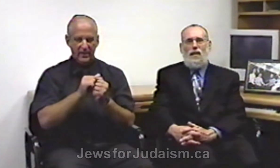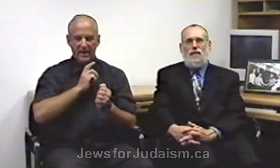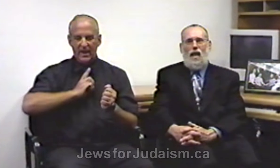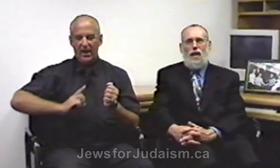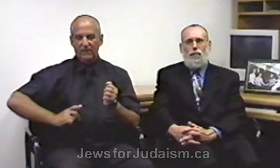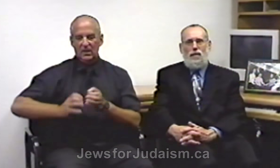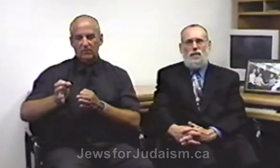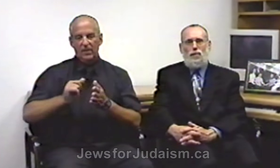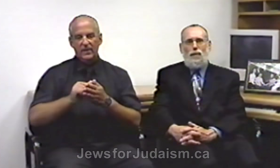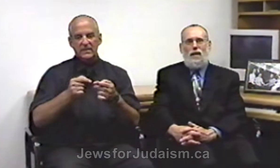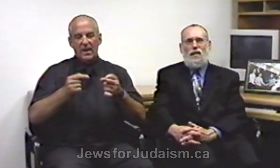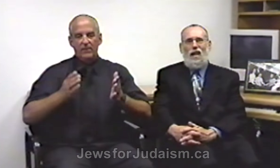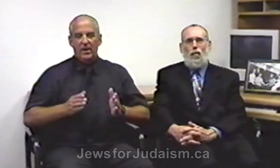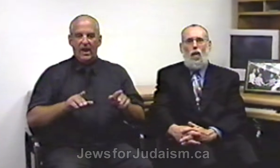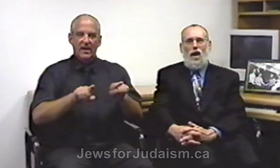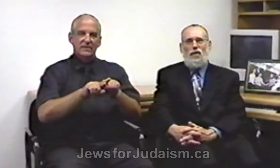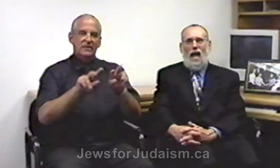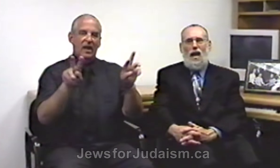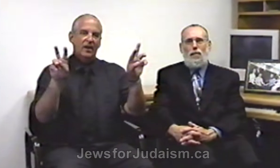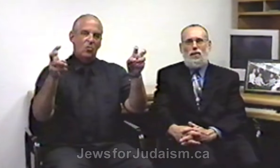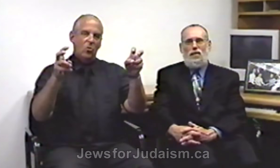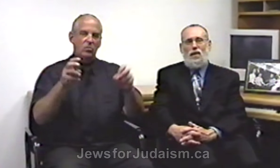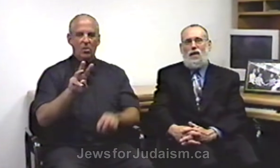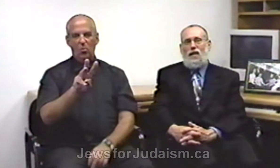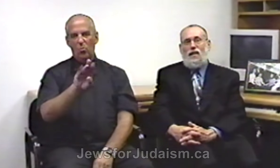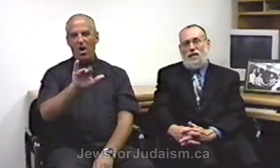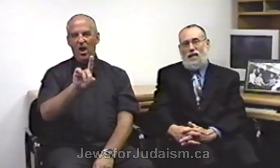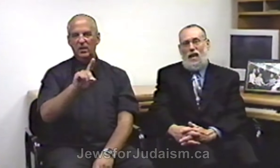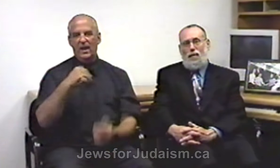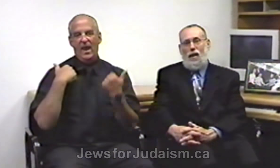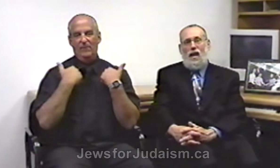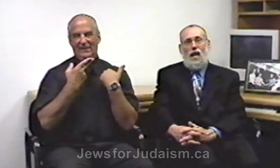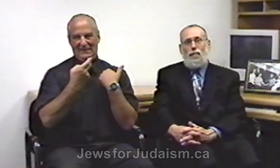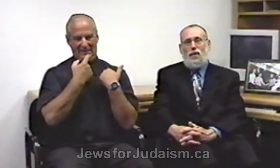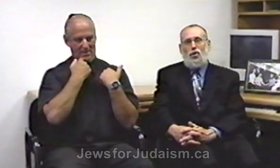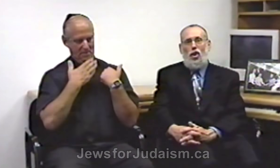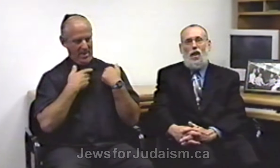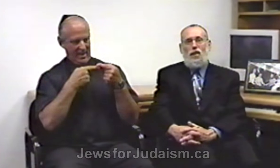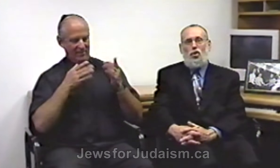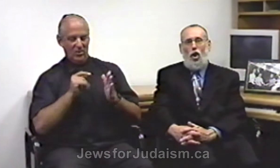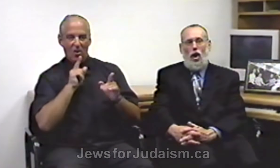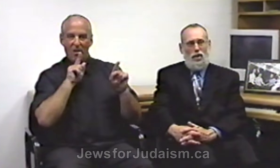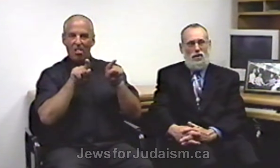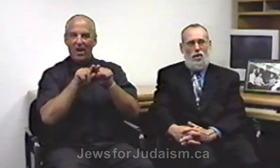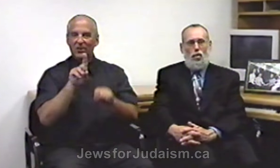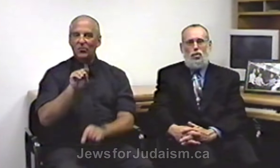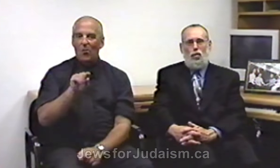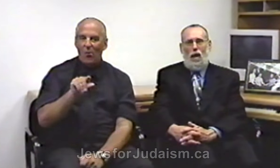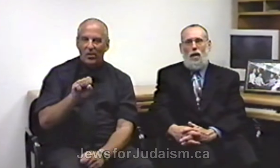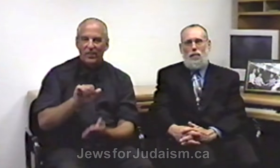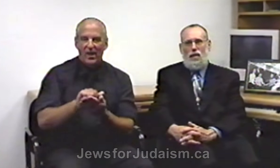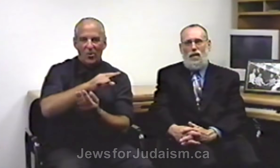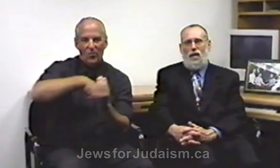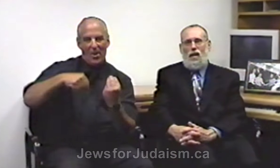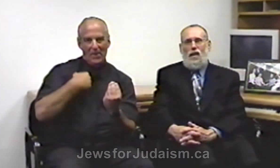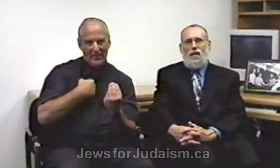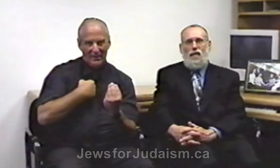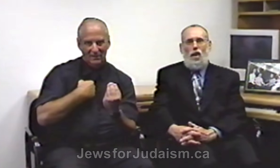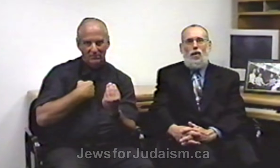his enemies as being like wild animals. He is saying my enemies are like dogs who surround me. They are